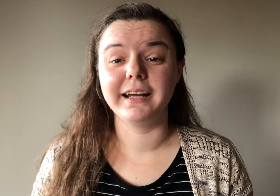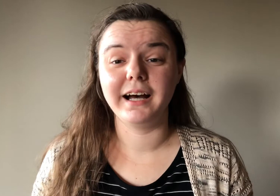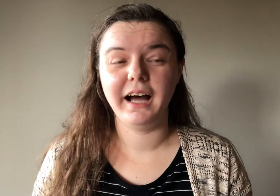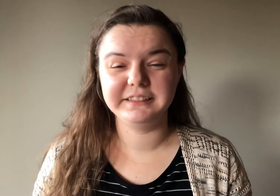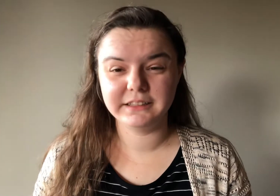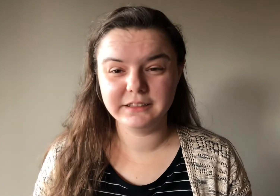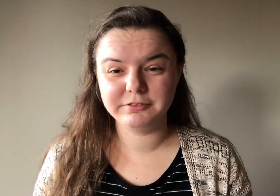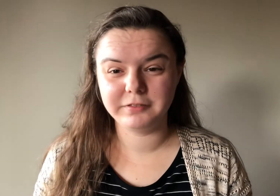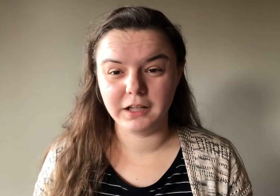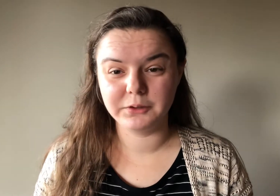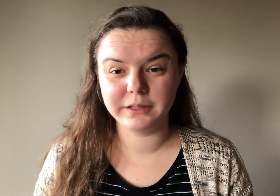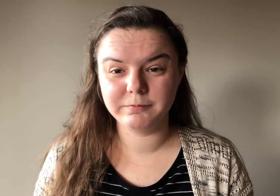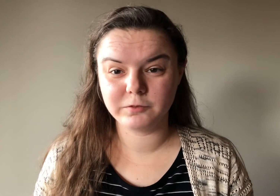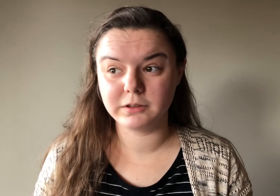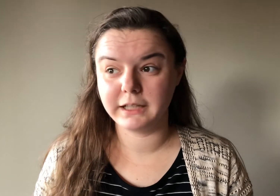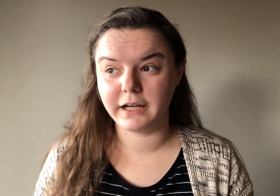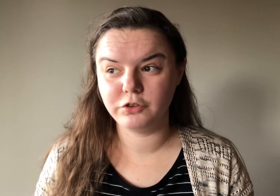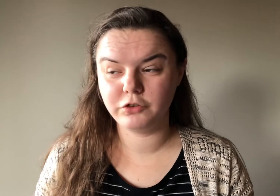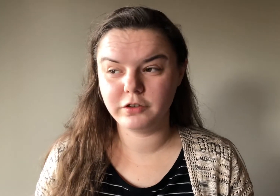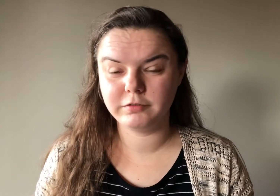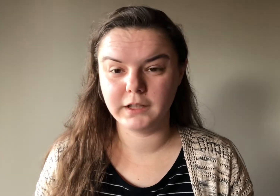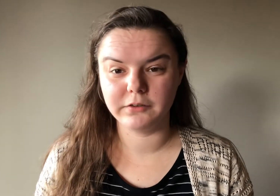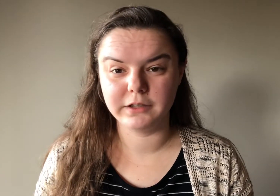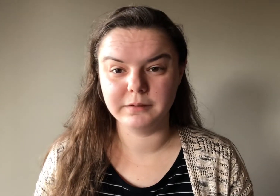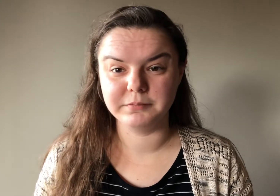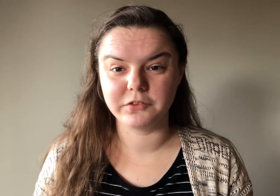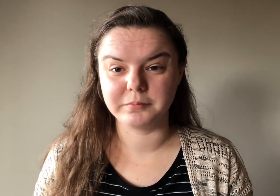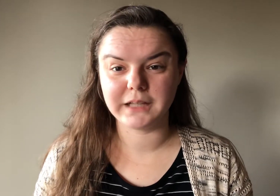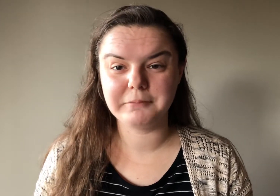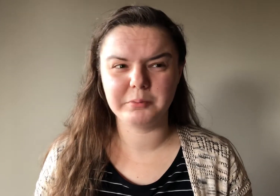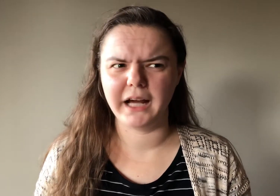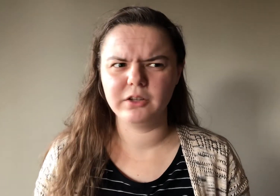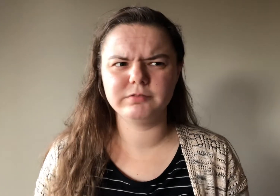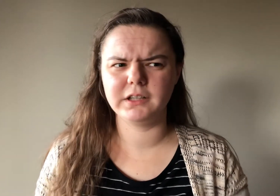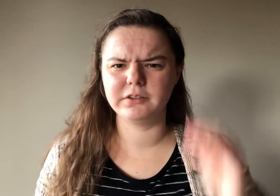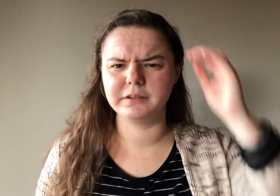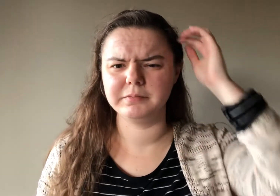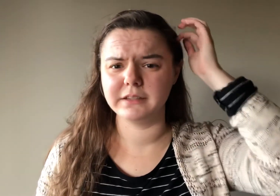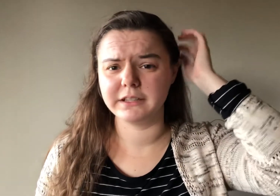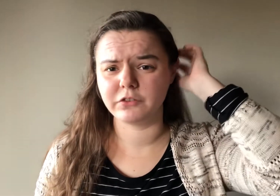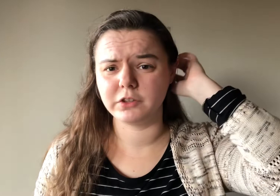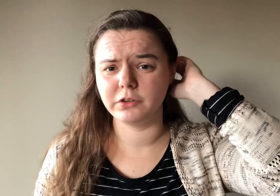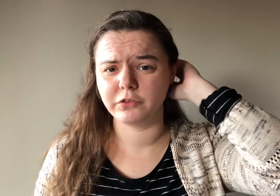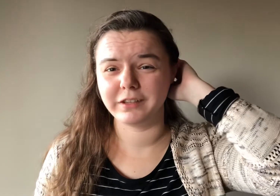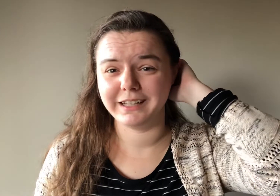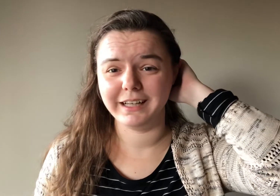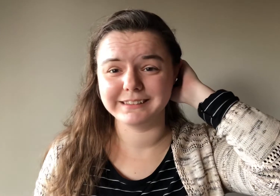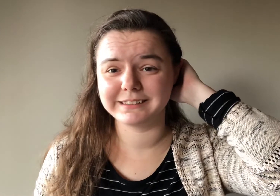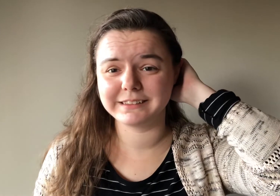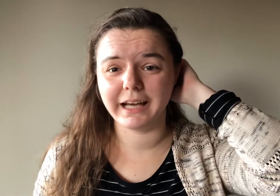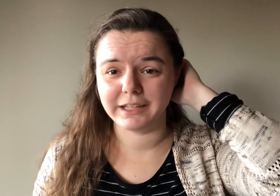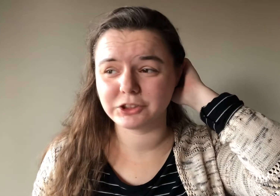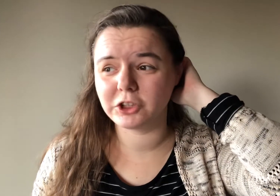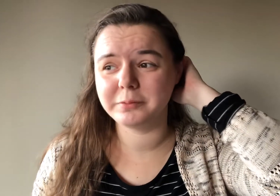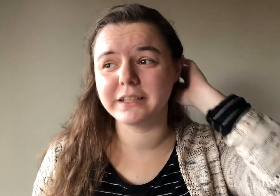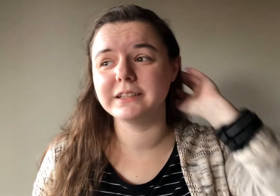I did follow them for, like, I do still follow them sometimes, but I don't follow them nearly as closely as Astro because